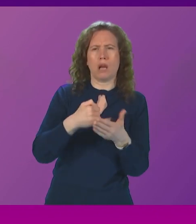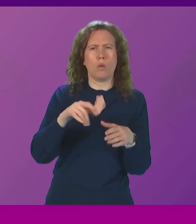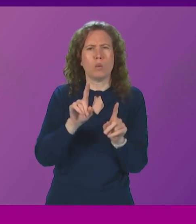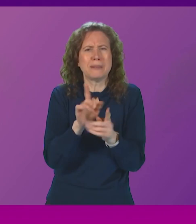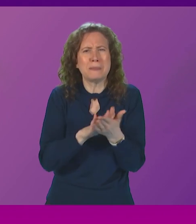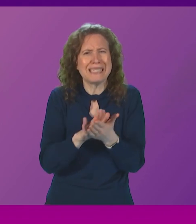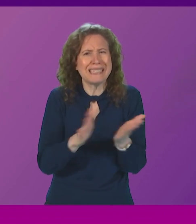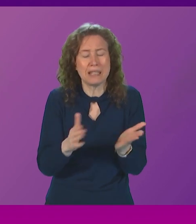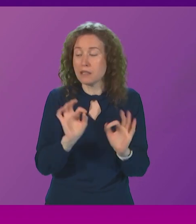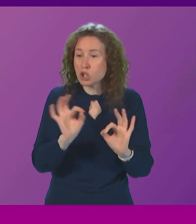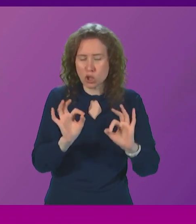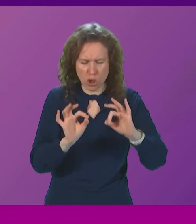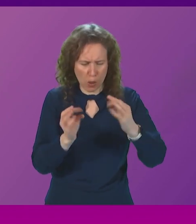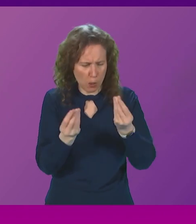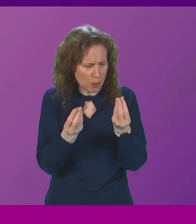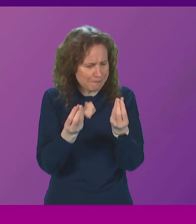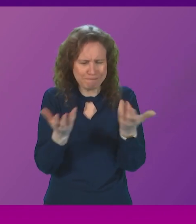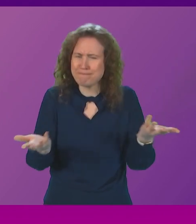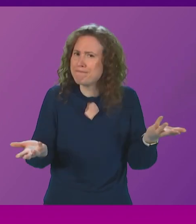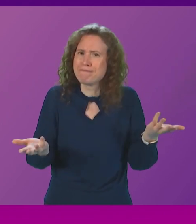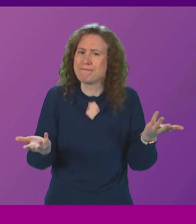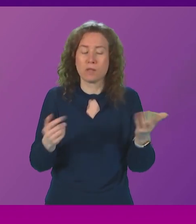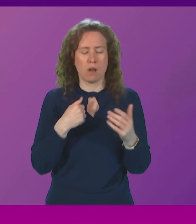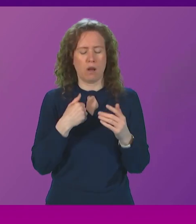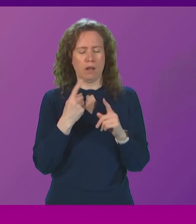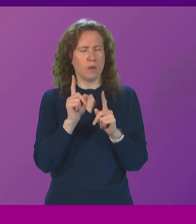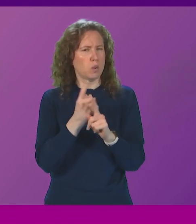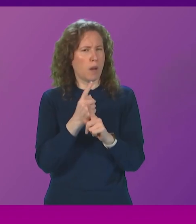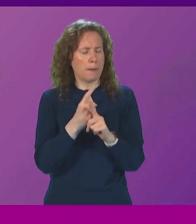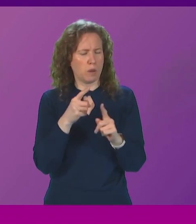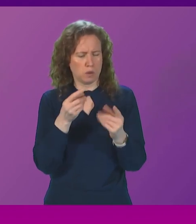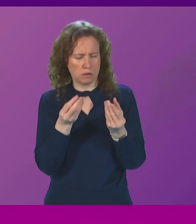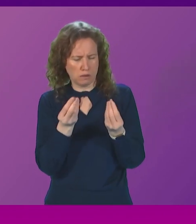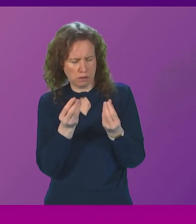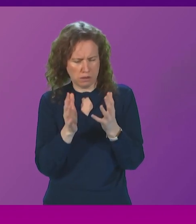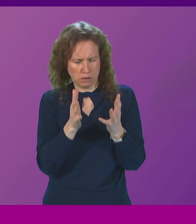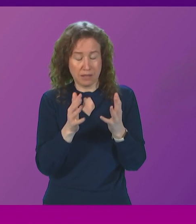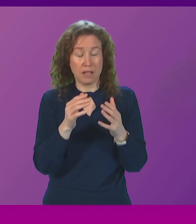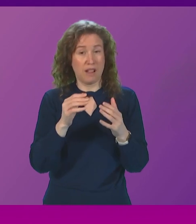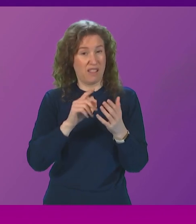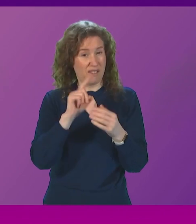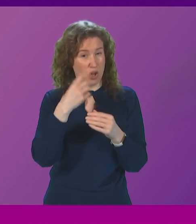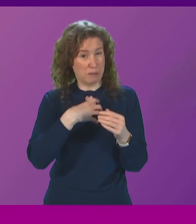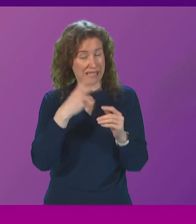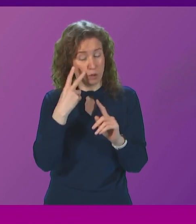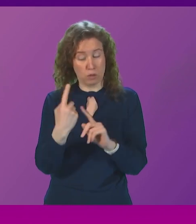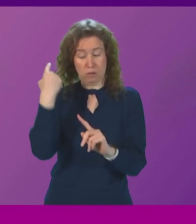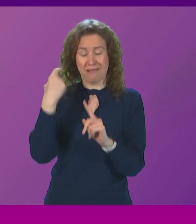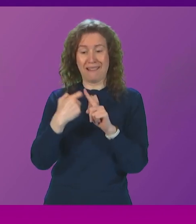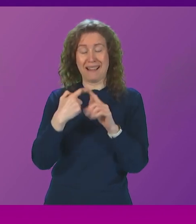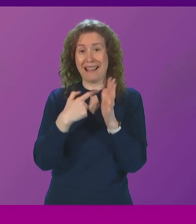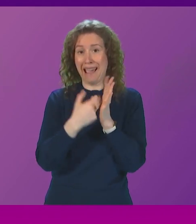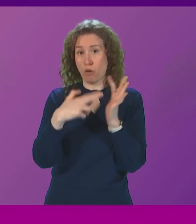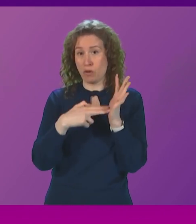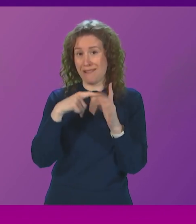with no substance behind it. And speaking about behind, the First Minister just needs to look behind him to Karen Adam, who said in